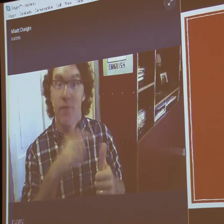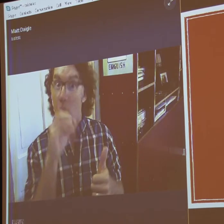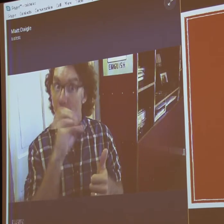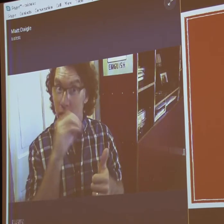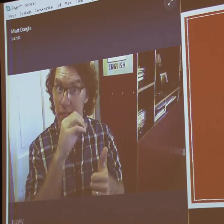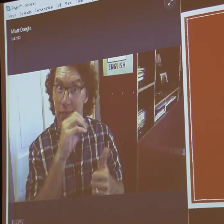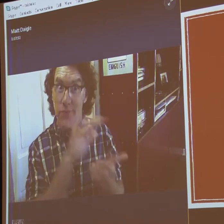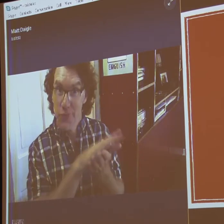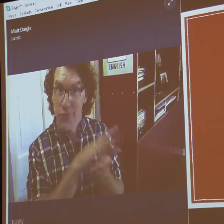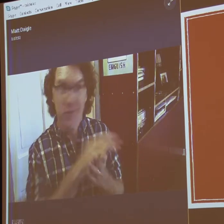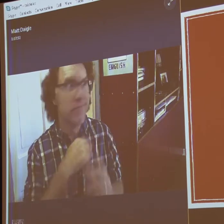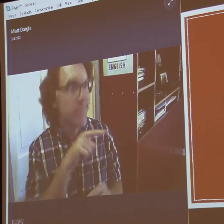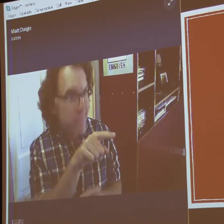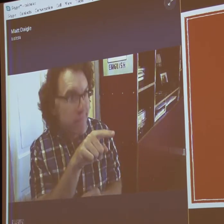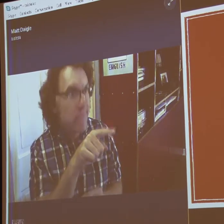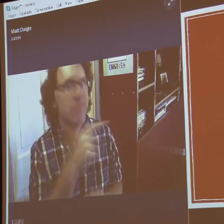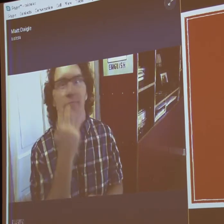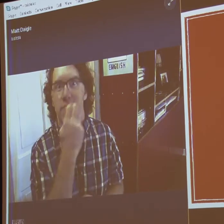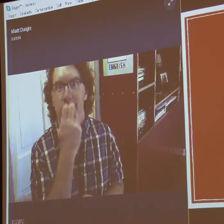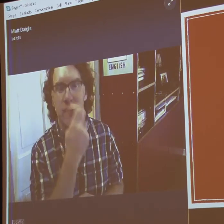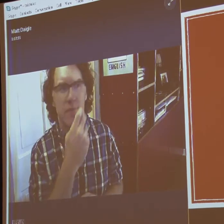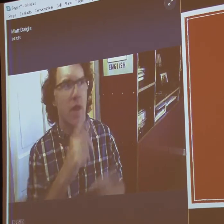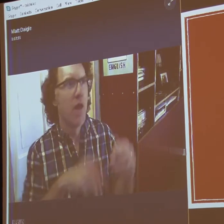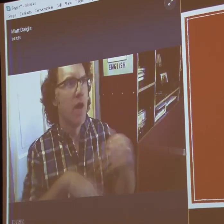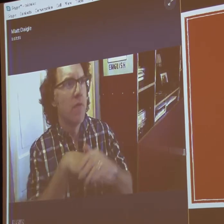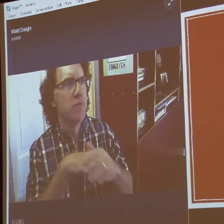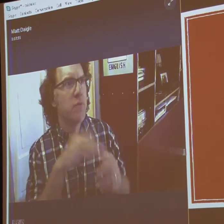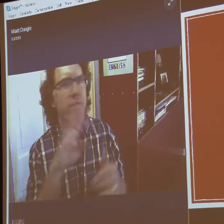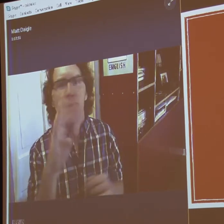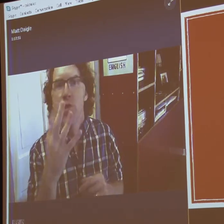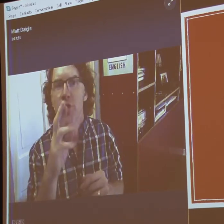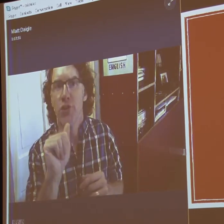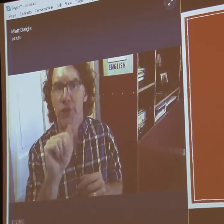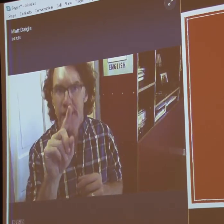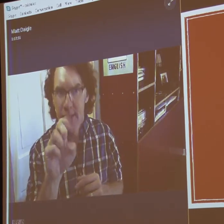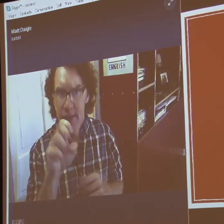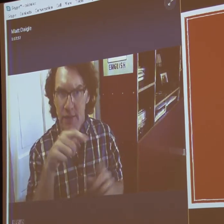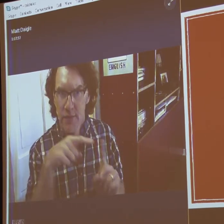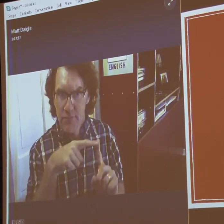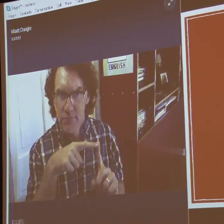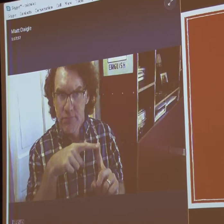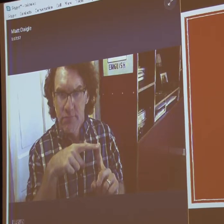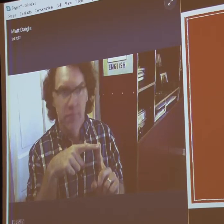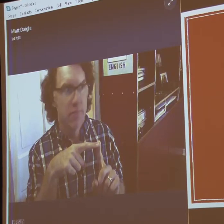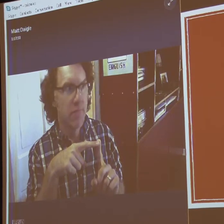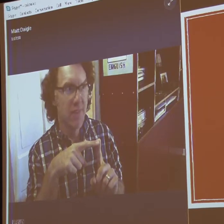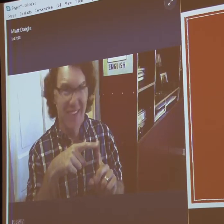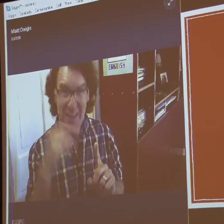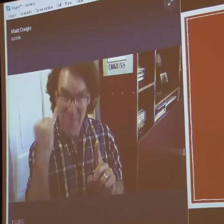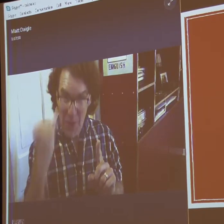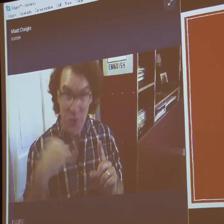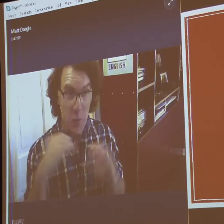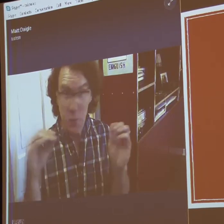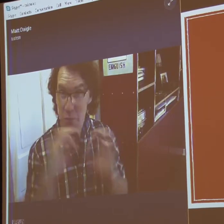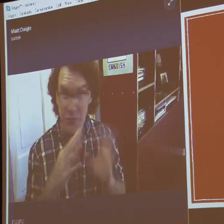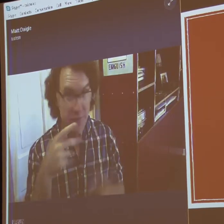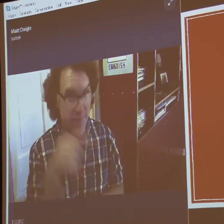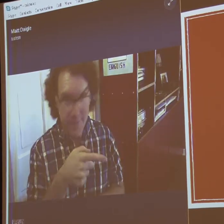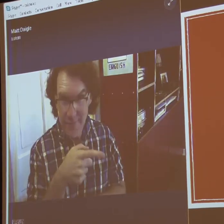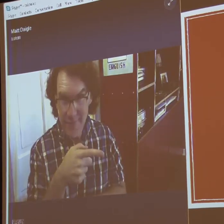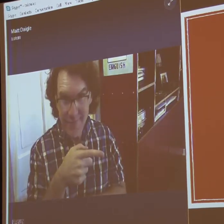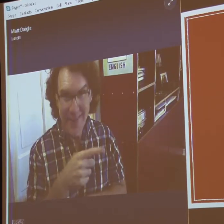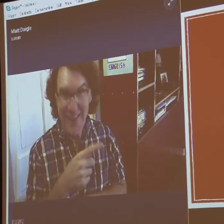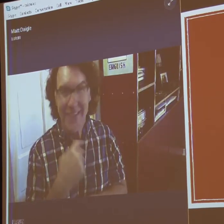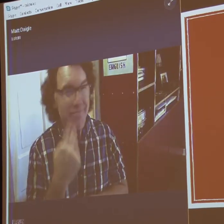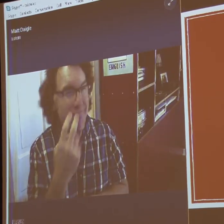philosophies. I went to an oral school to fourth grade. I was oral up until fourth grade. Can you